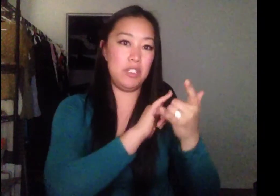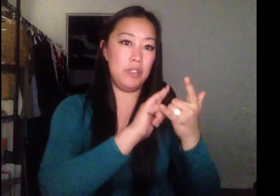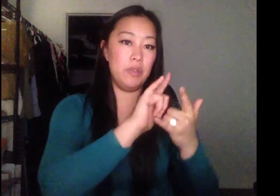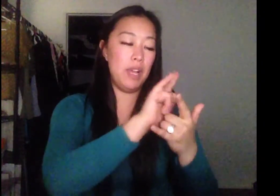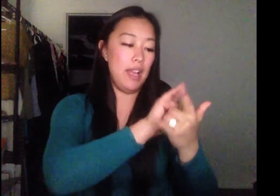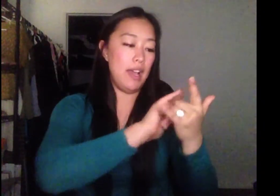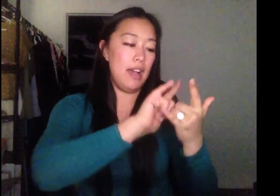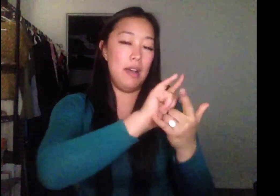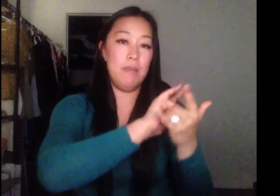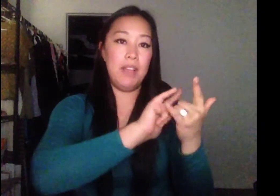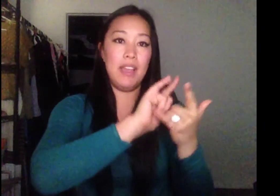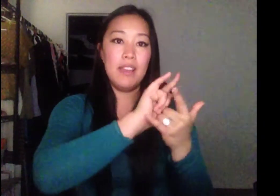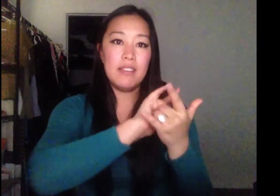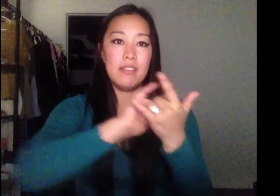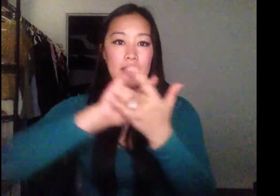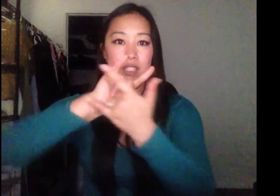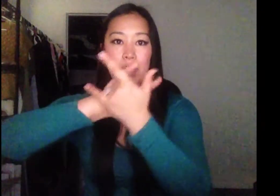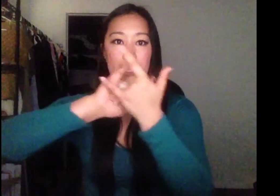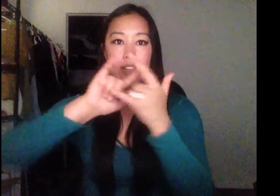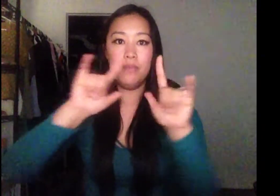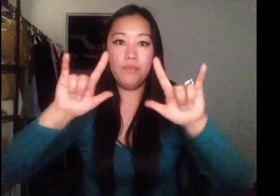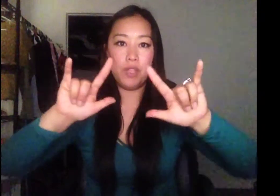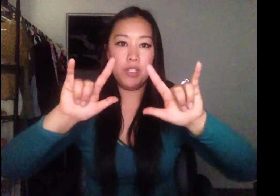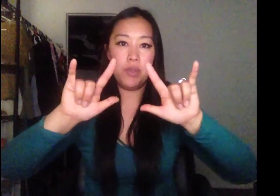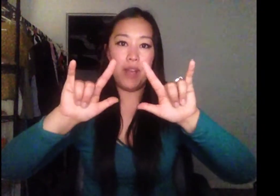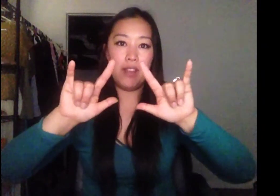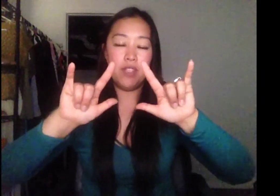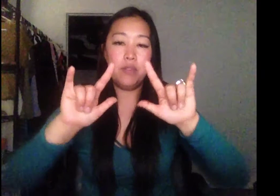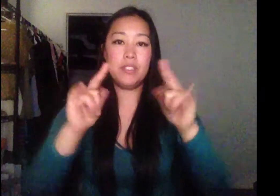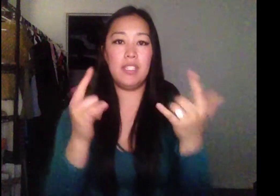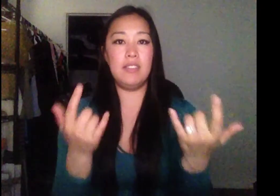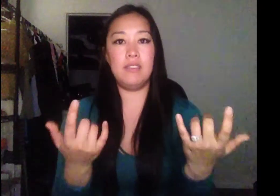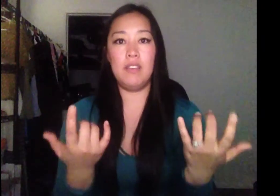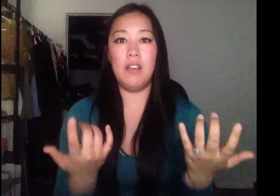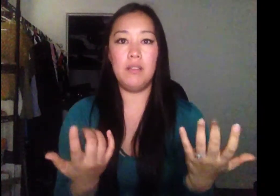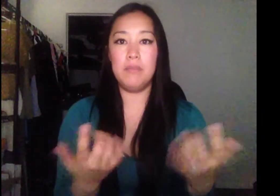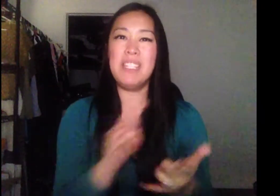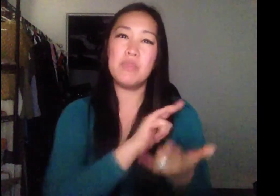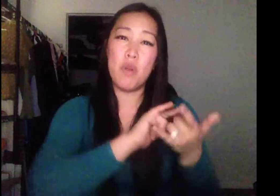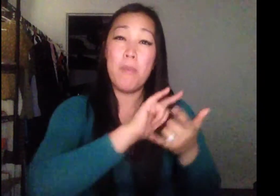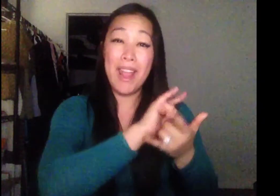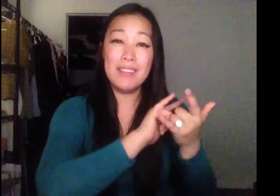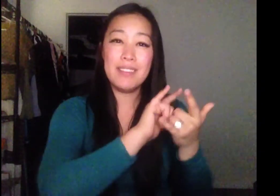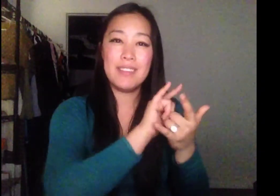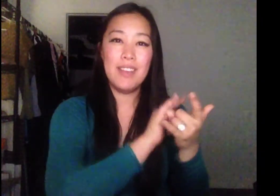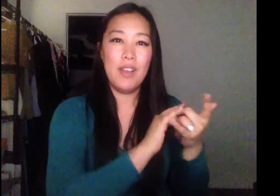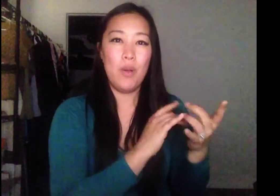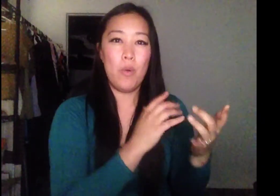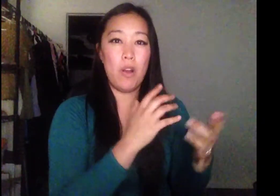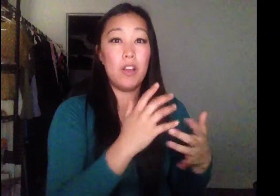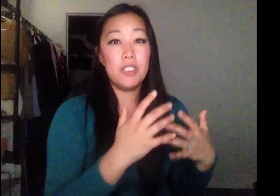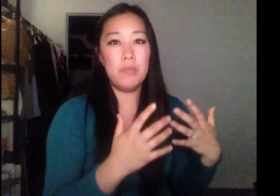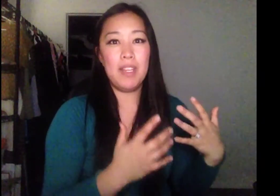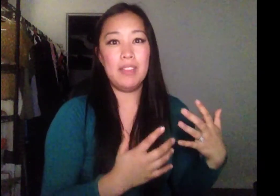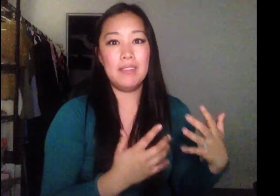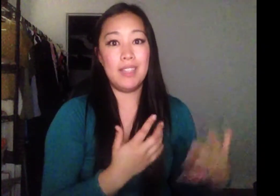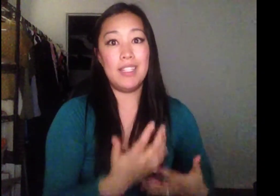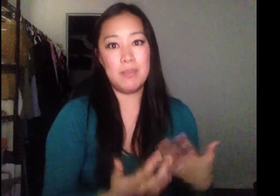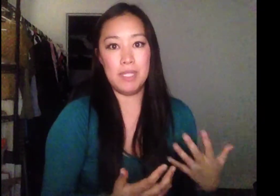this right here with the two I love yous is means romance or also means intimacy,